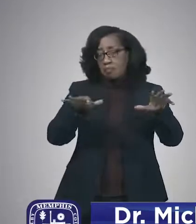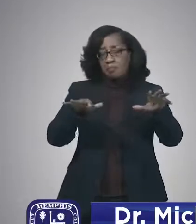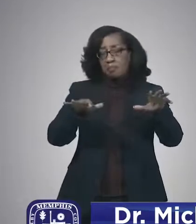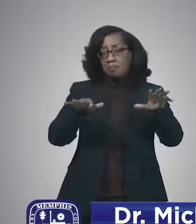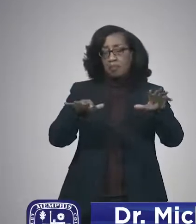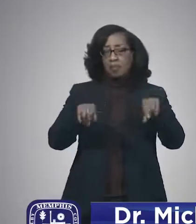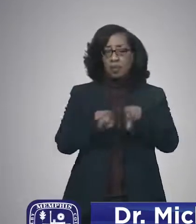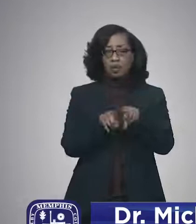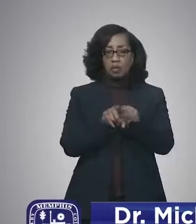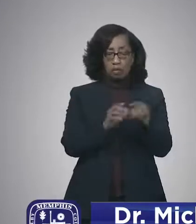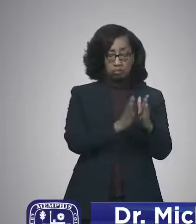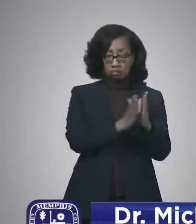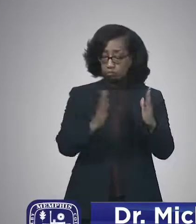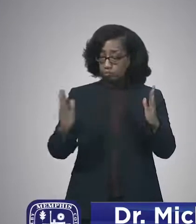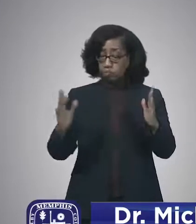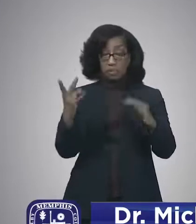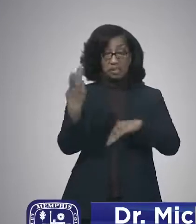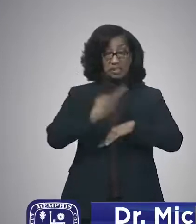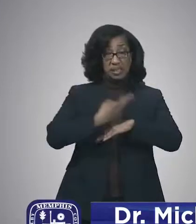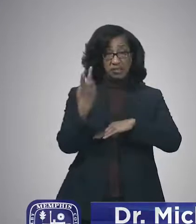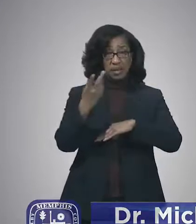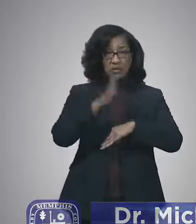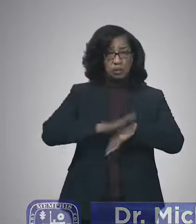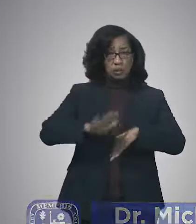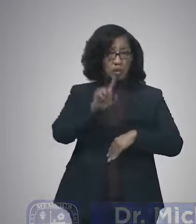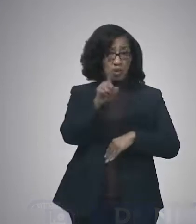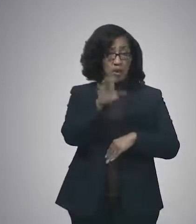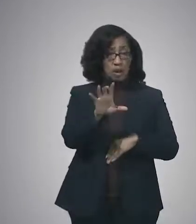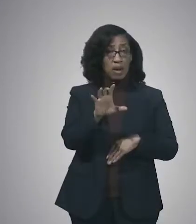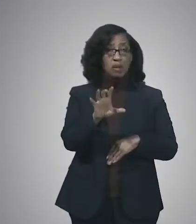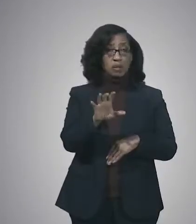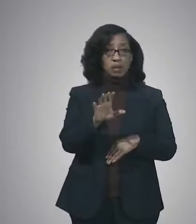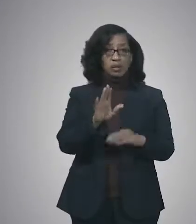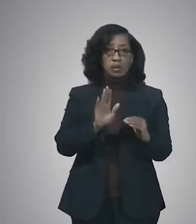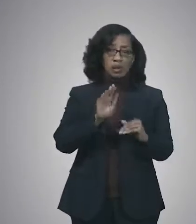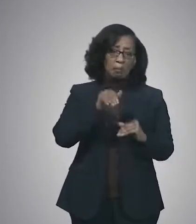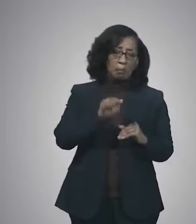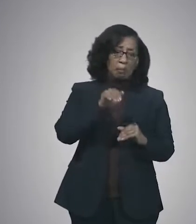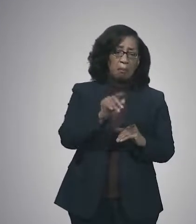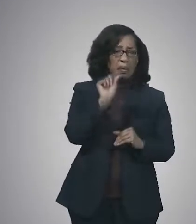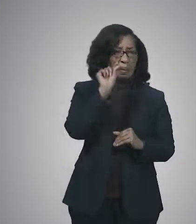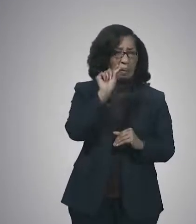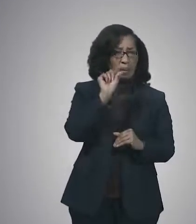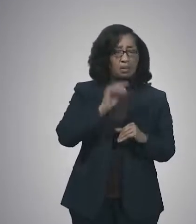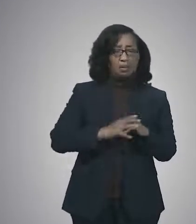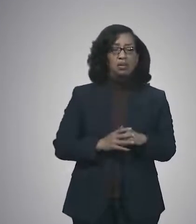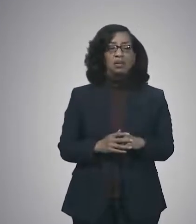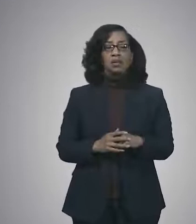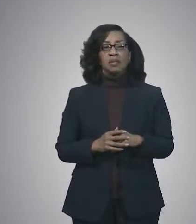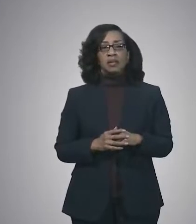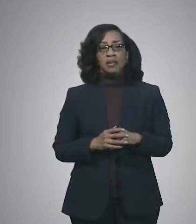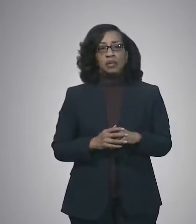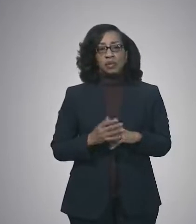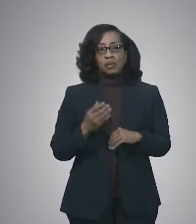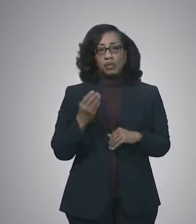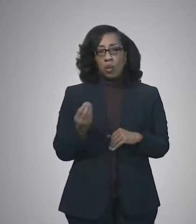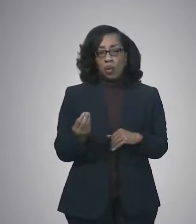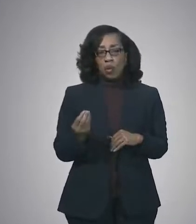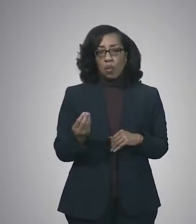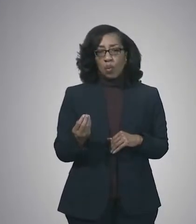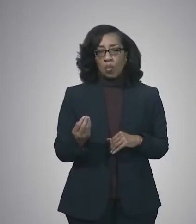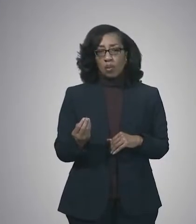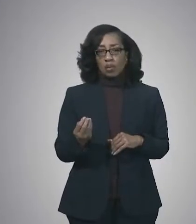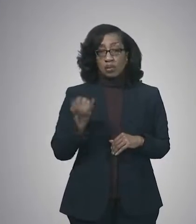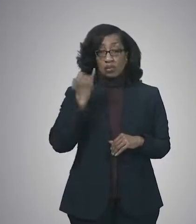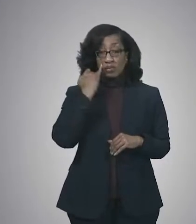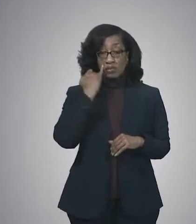-day rolling average has remained around 100, and it's bounced up and down a bit. And so, really, if we were going to see